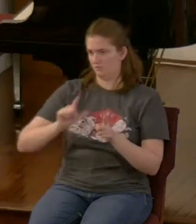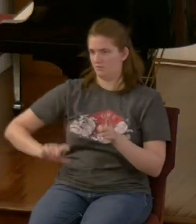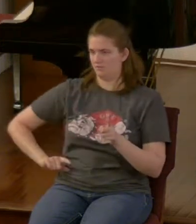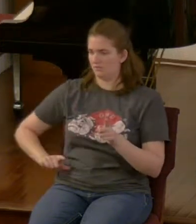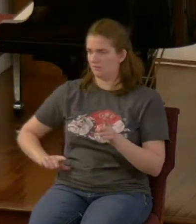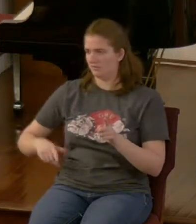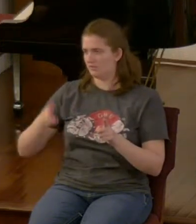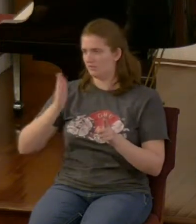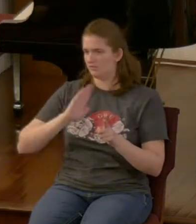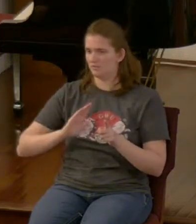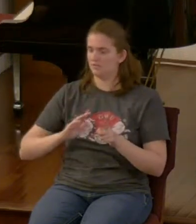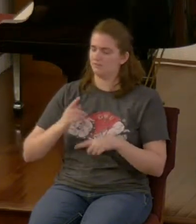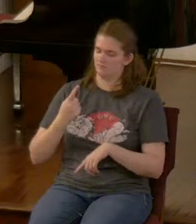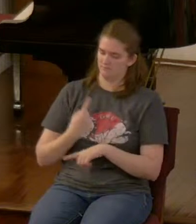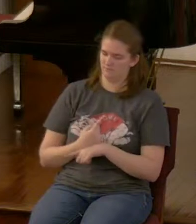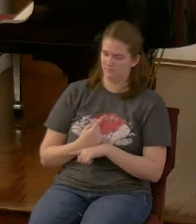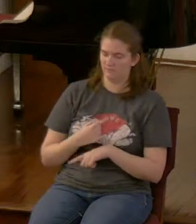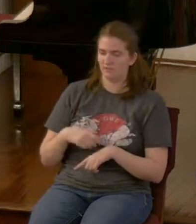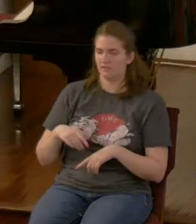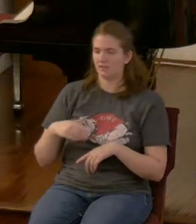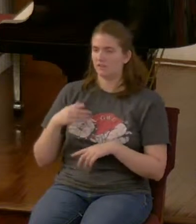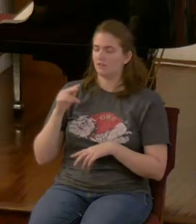I kept looking